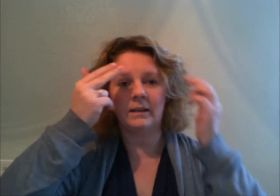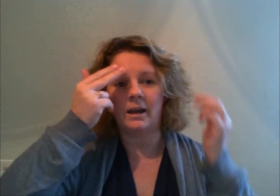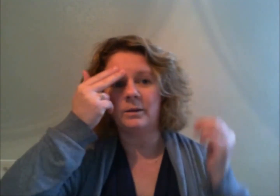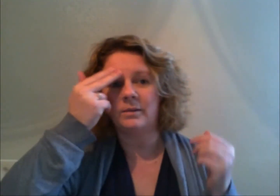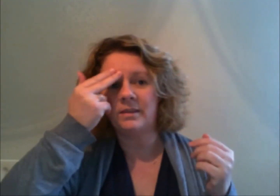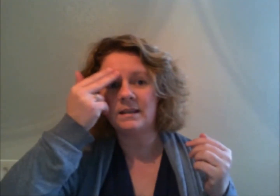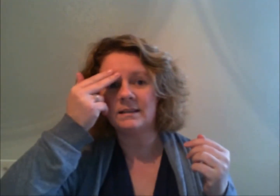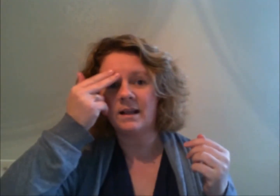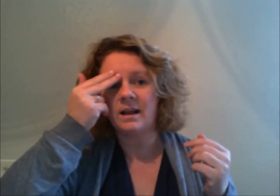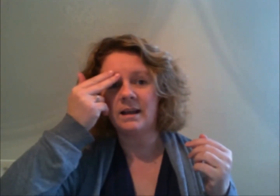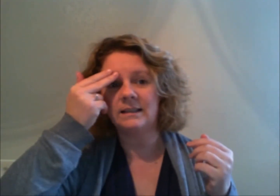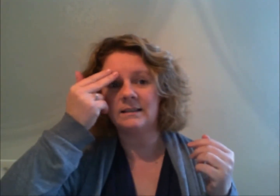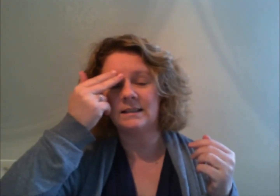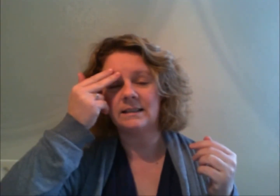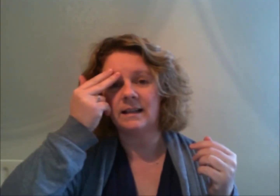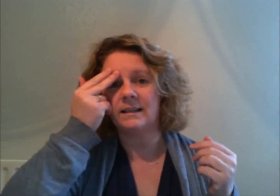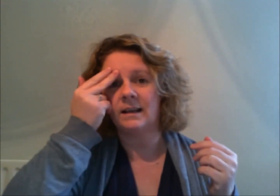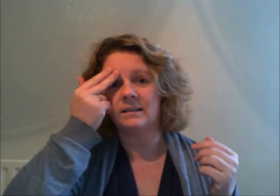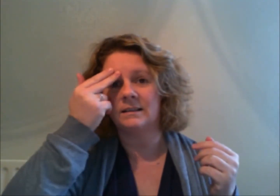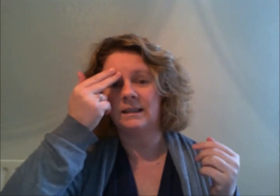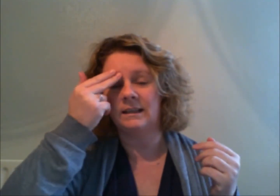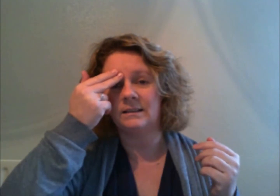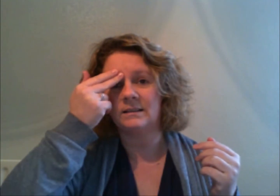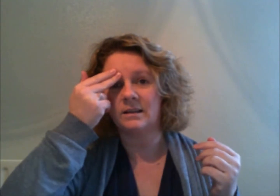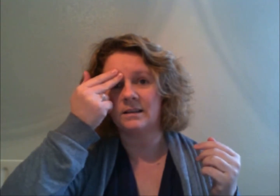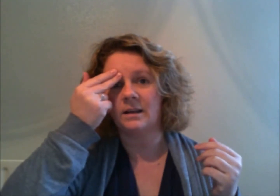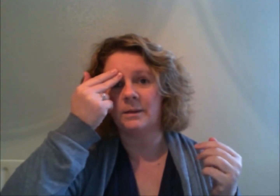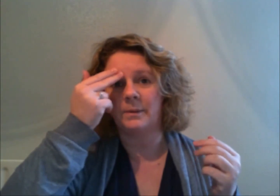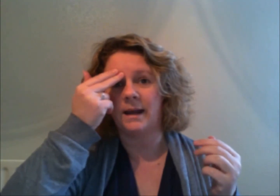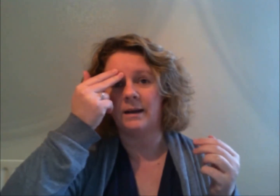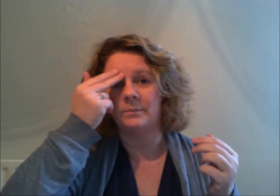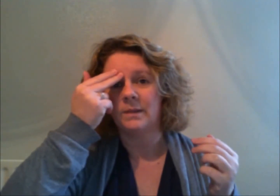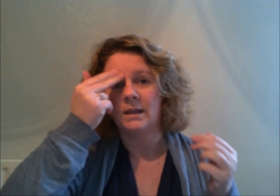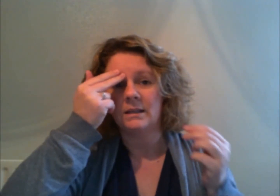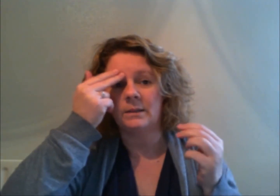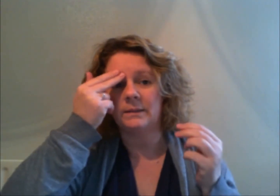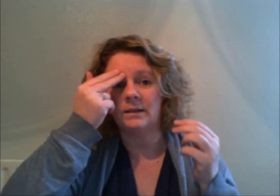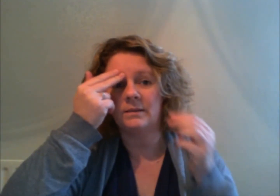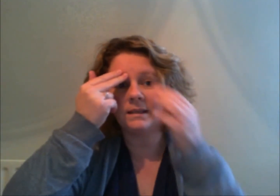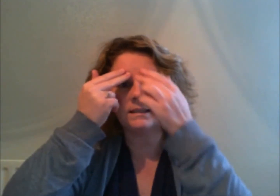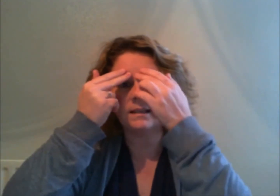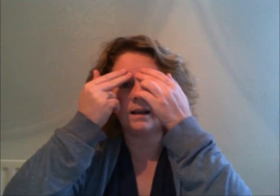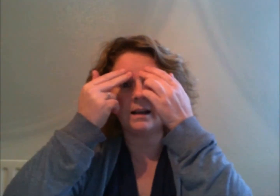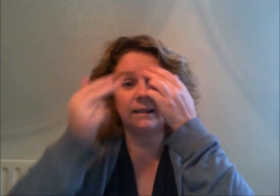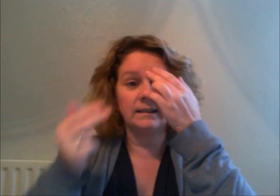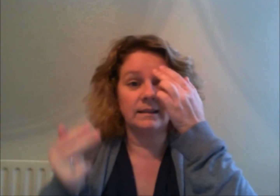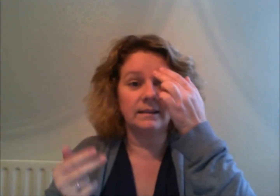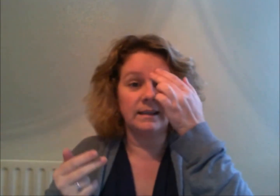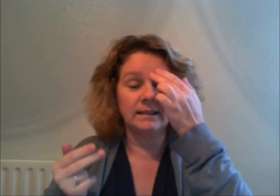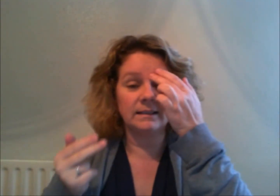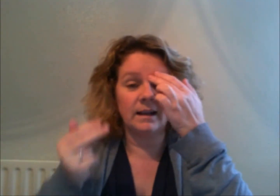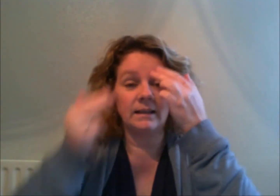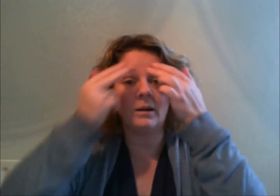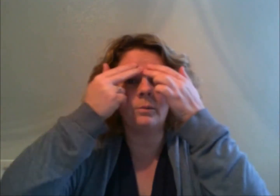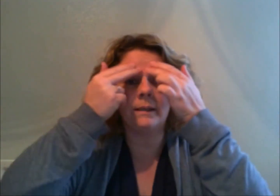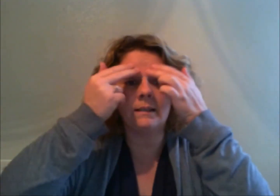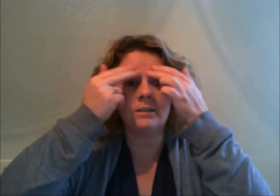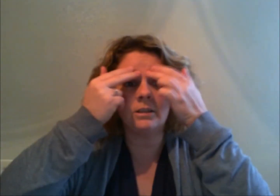go this side this is like the start the eyebrow so we can go this side this side or we can do